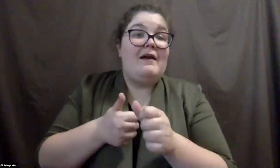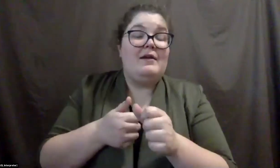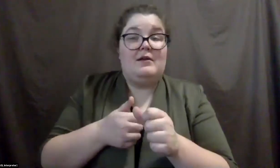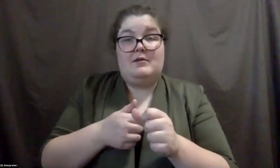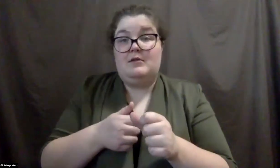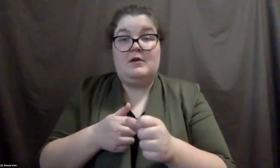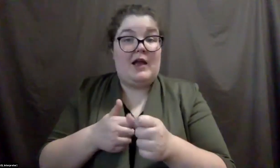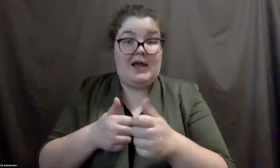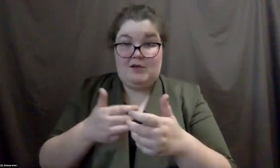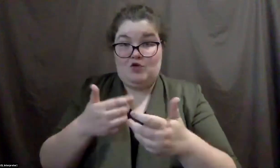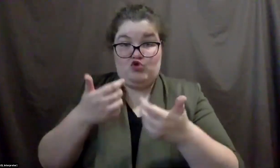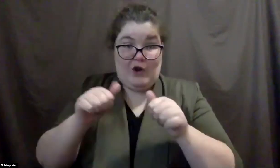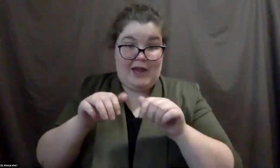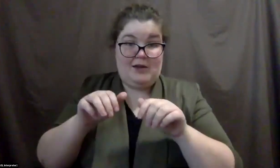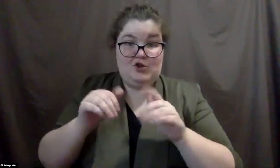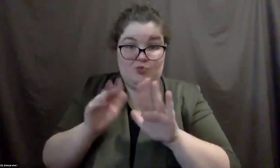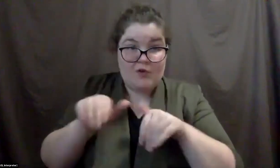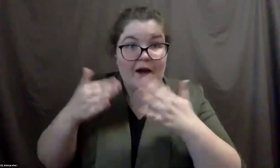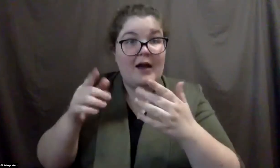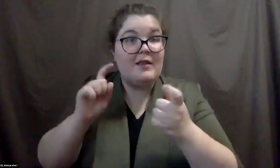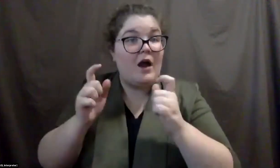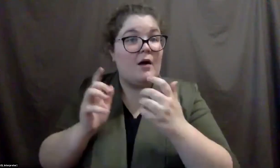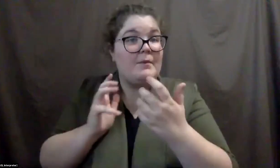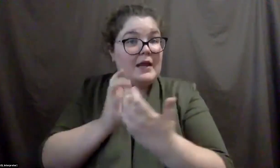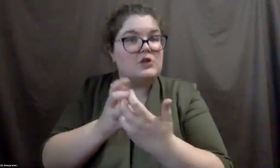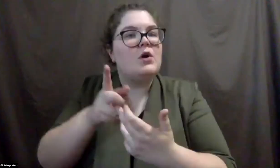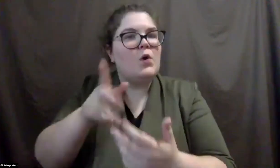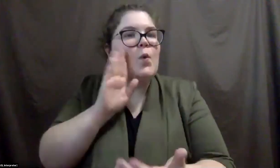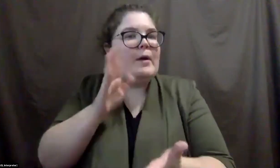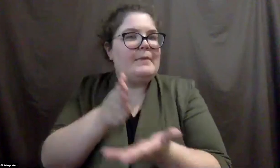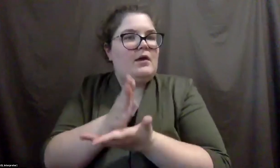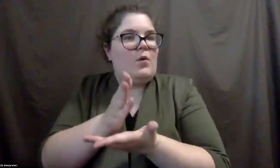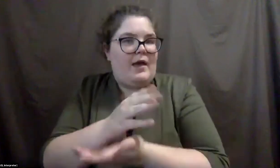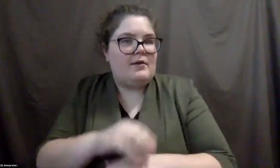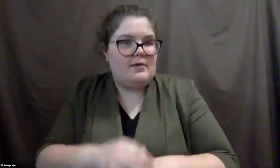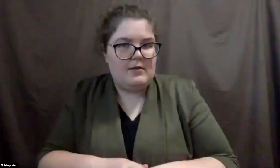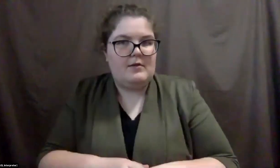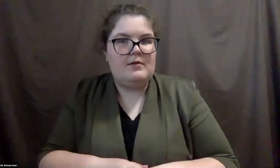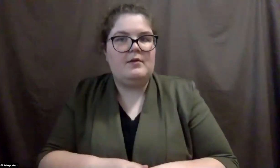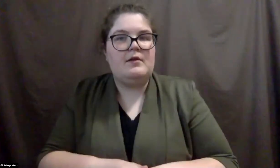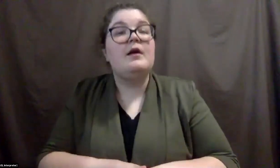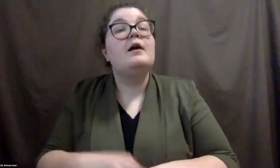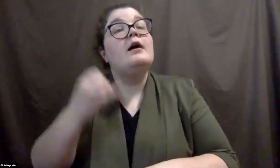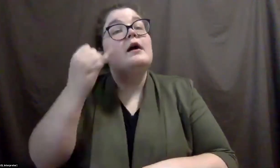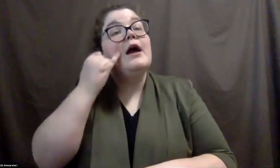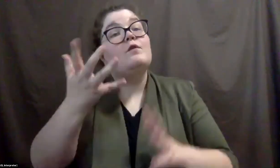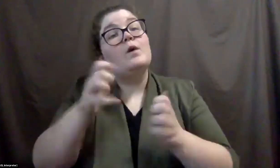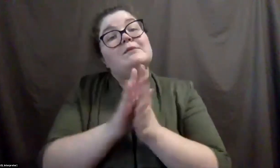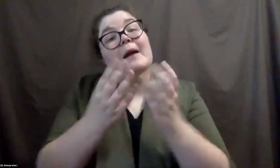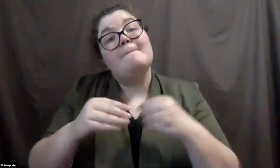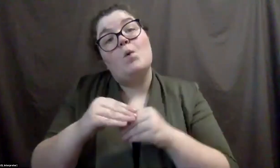accommodations, you're going to be okay. Now, if you want to be more inclusive,